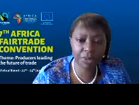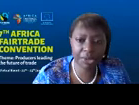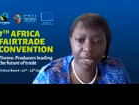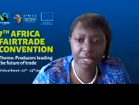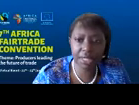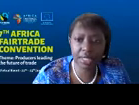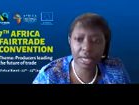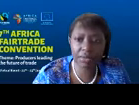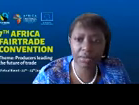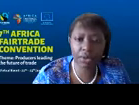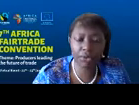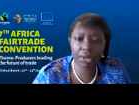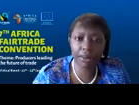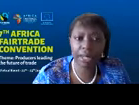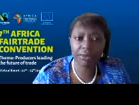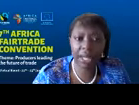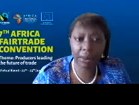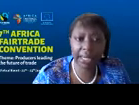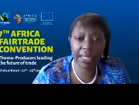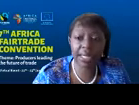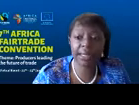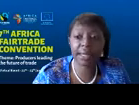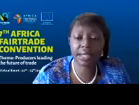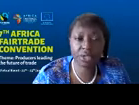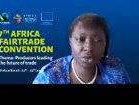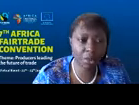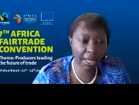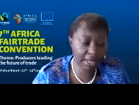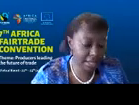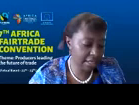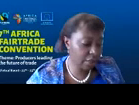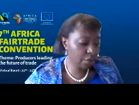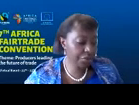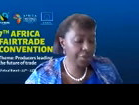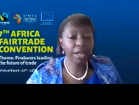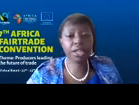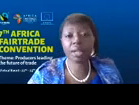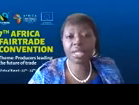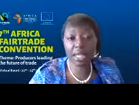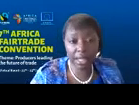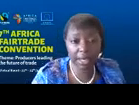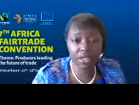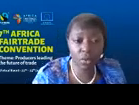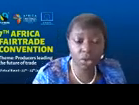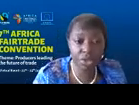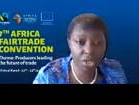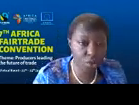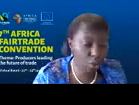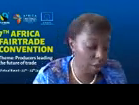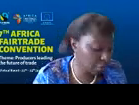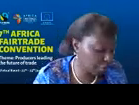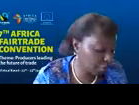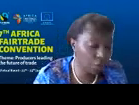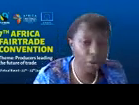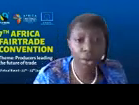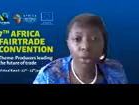of experience in terms of flower marketing and access to markets in the north. He shall be telling us what we need to